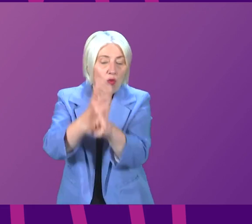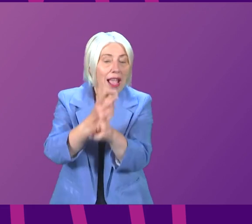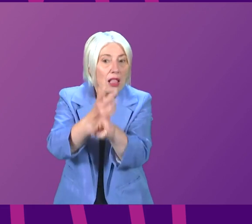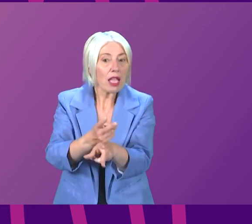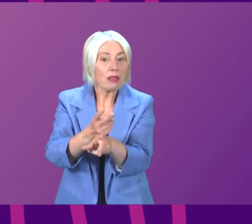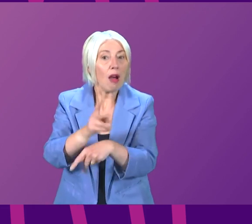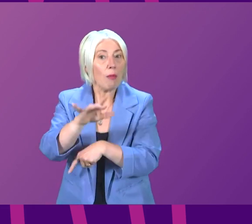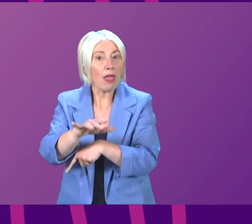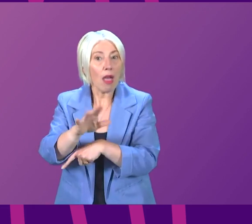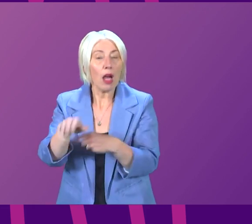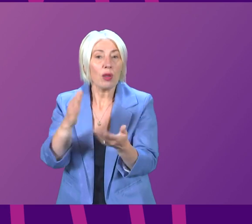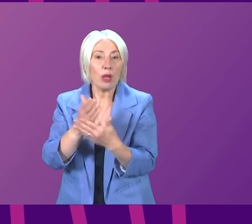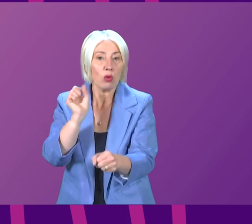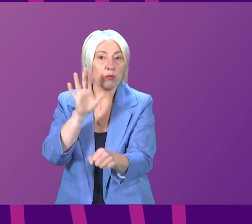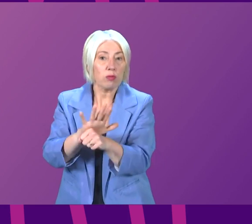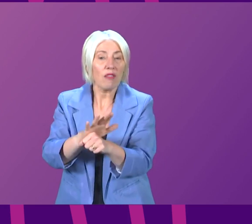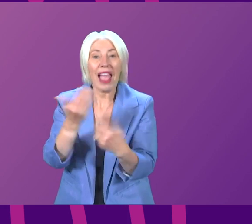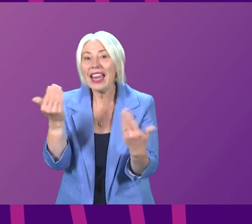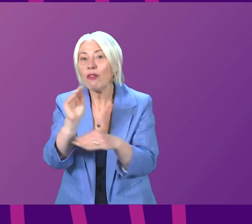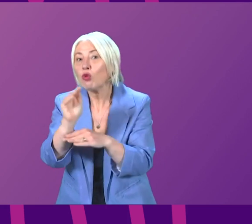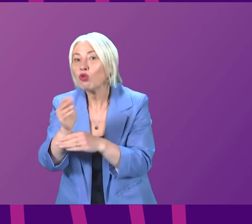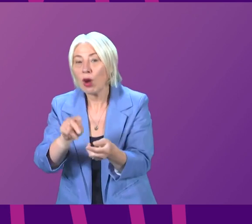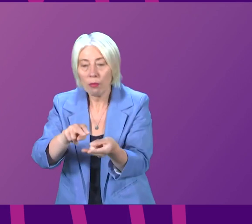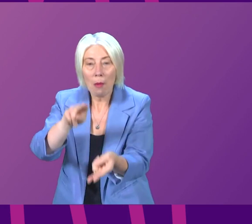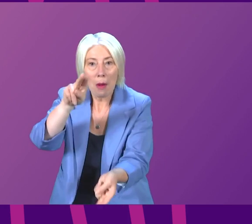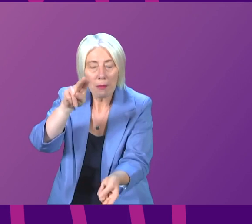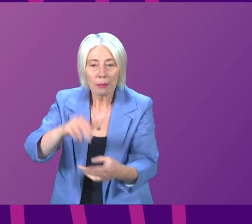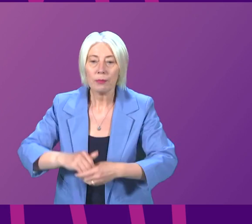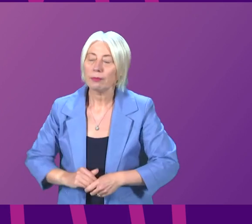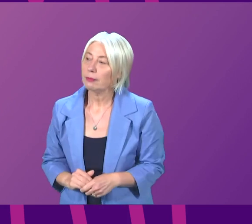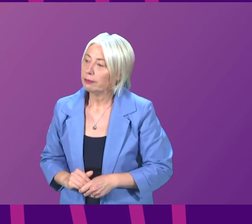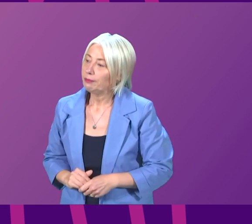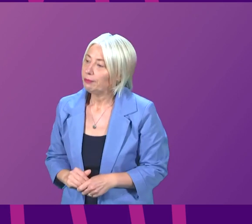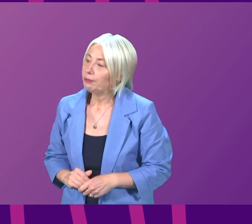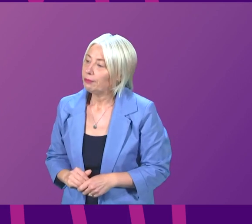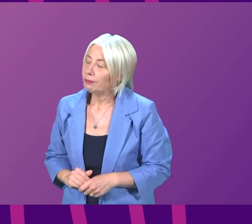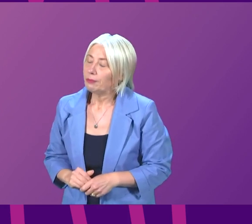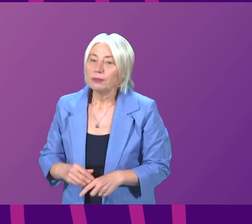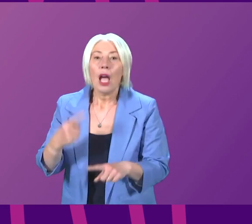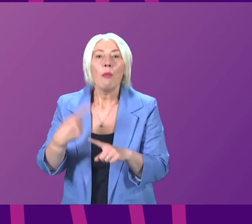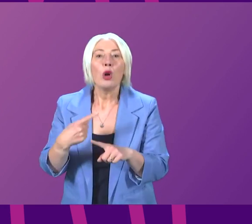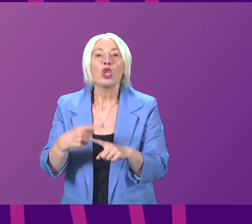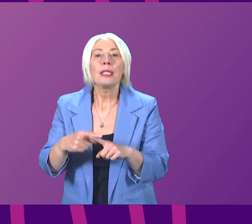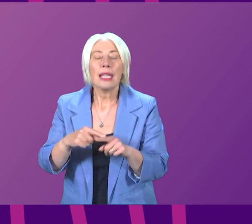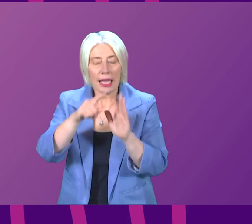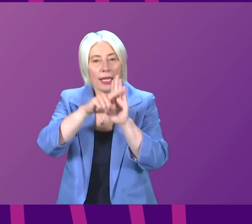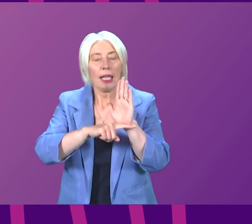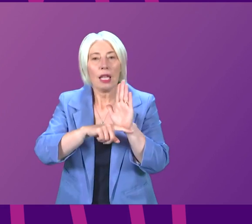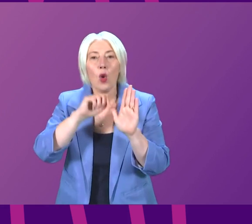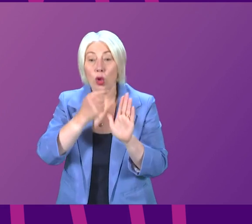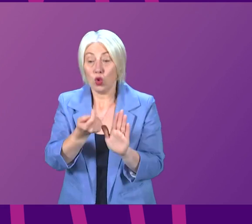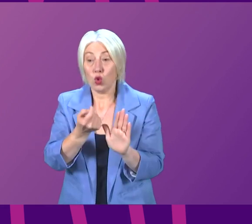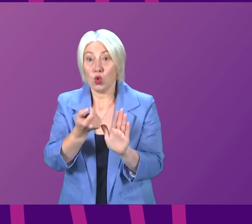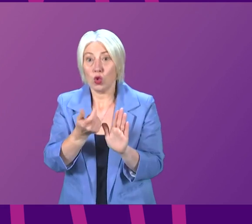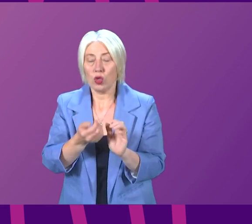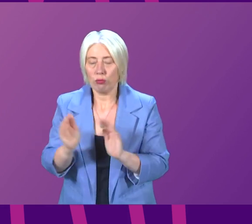cap any future rises? First Minister. So firstly, the emergency legislation will be introduced very